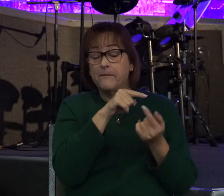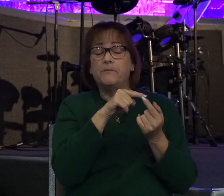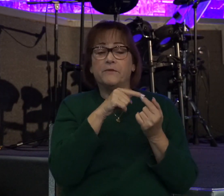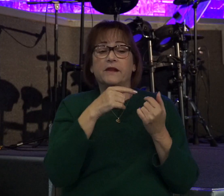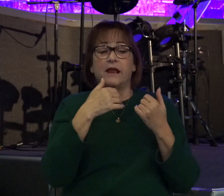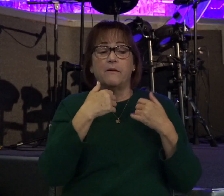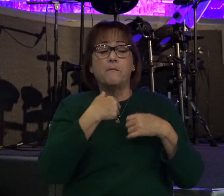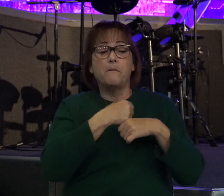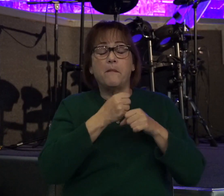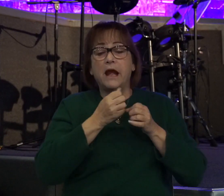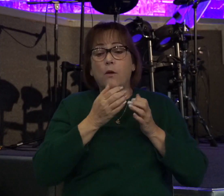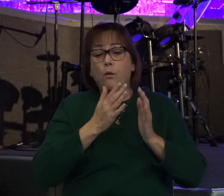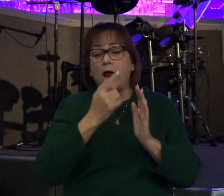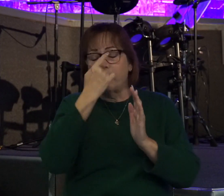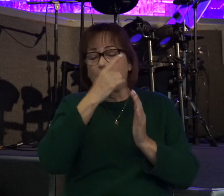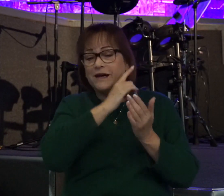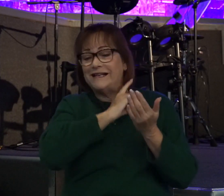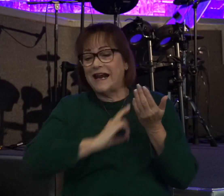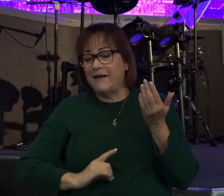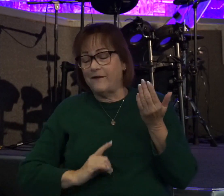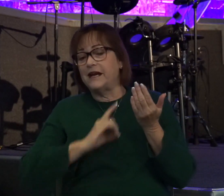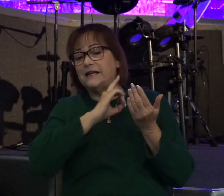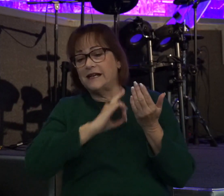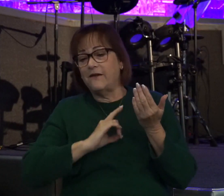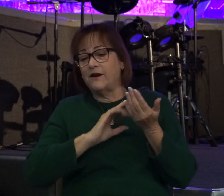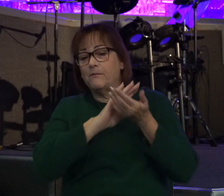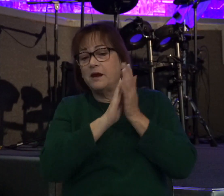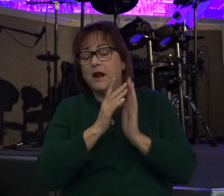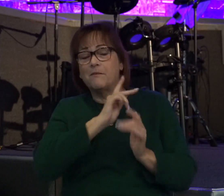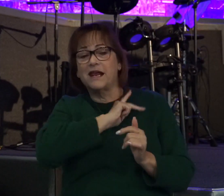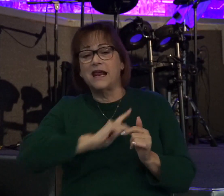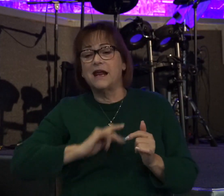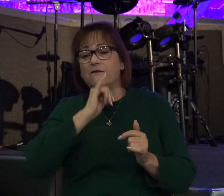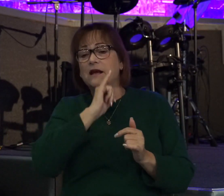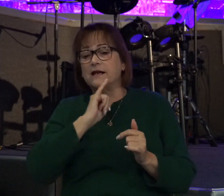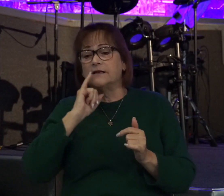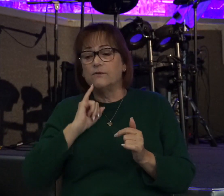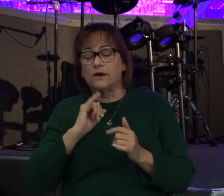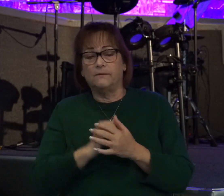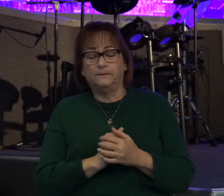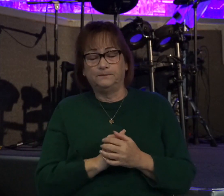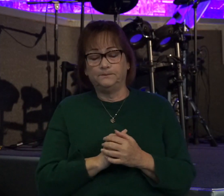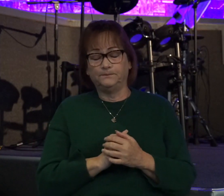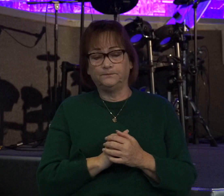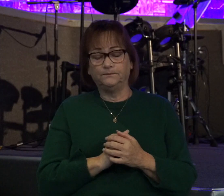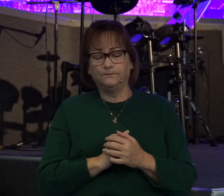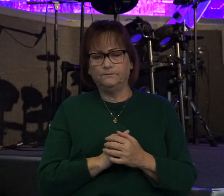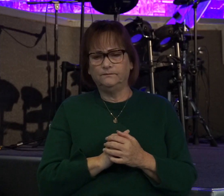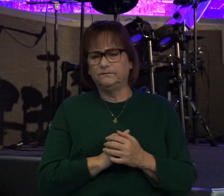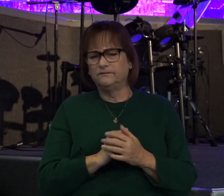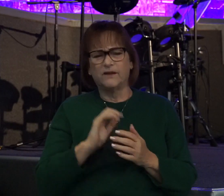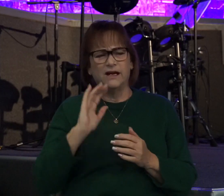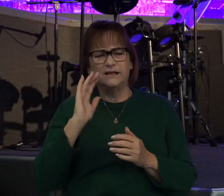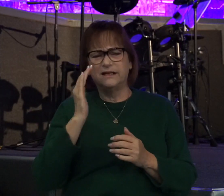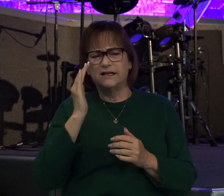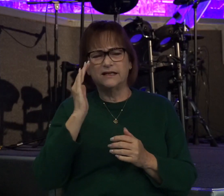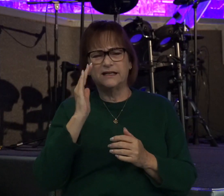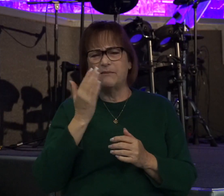made a way for David to be the king of all Israel. Now that doesn't really seem like such a bad thing.